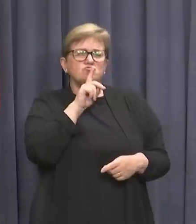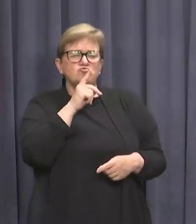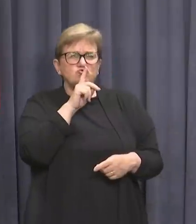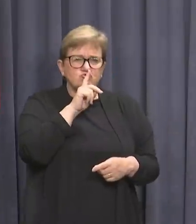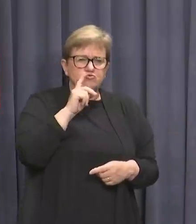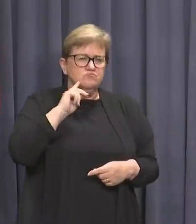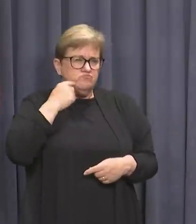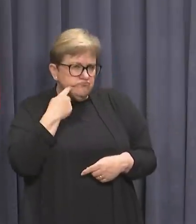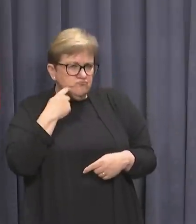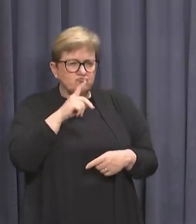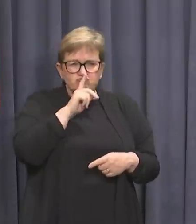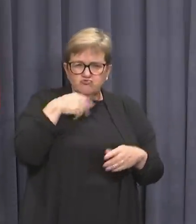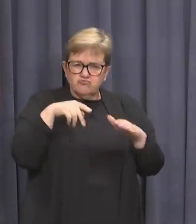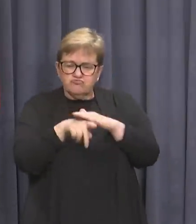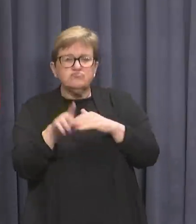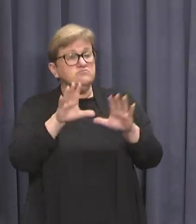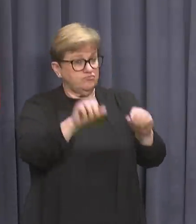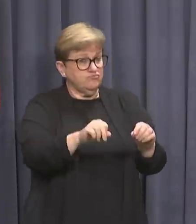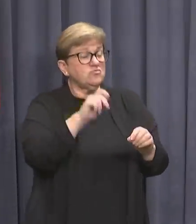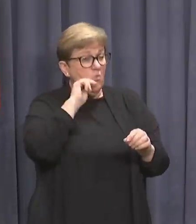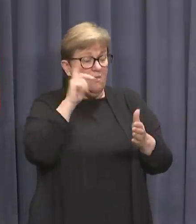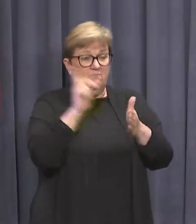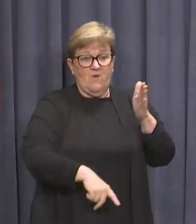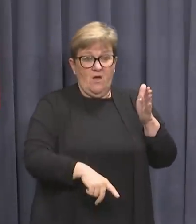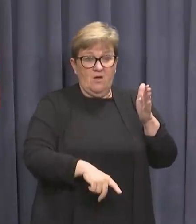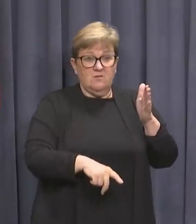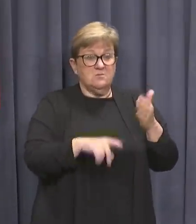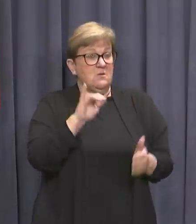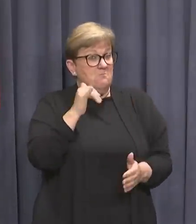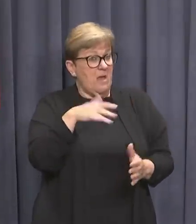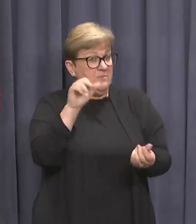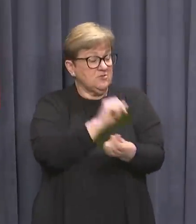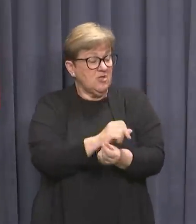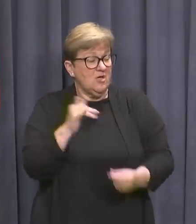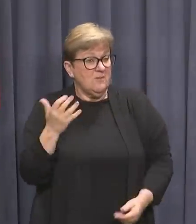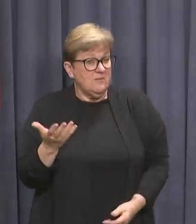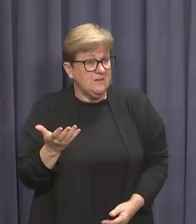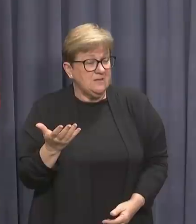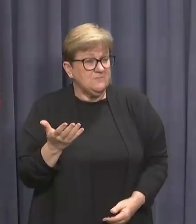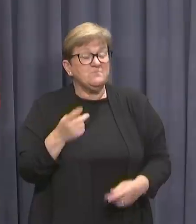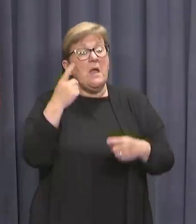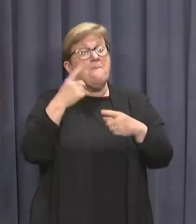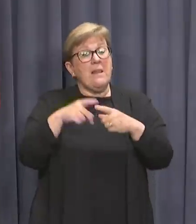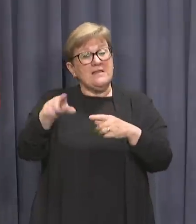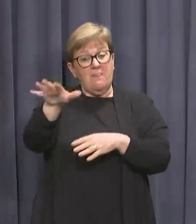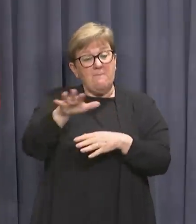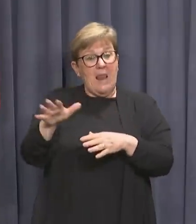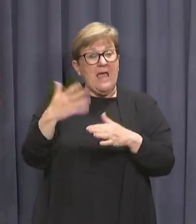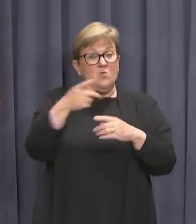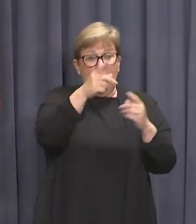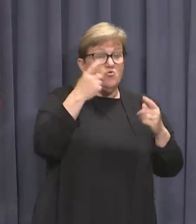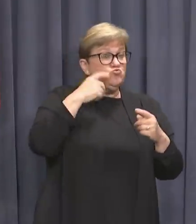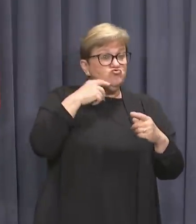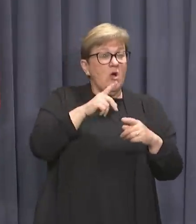the patron will be liable. They will face an on-the-spot fine or possibly imprisonment. The venue will also, the venue